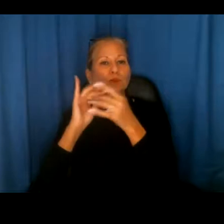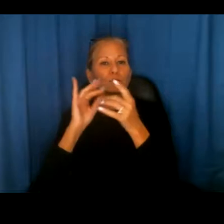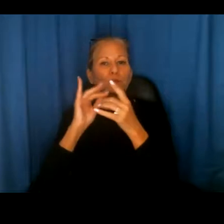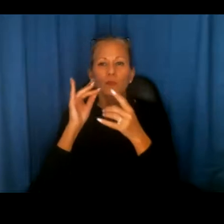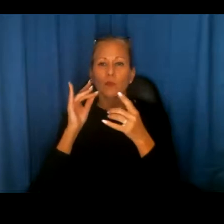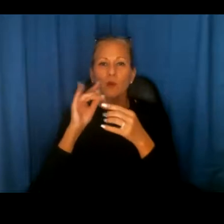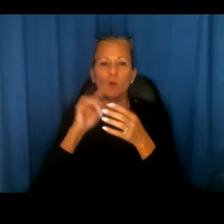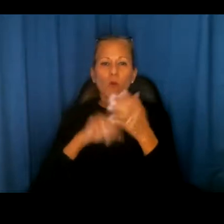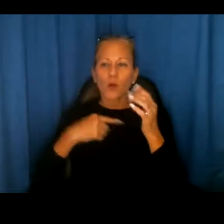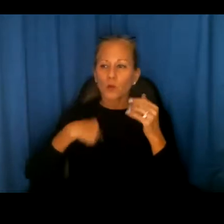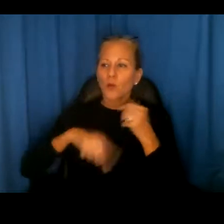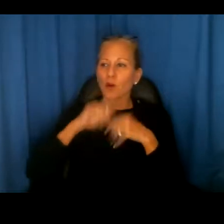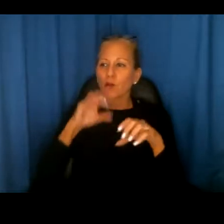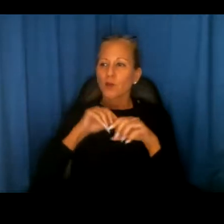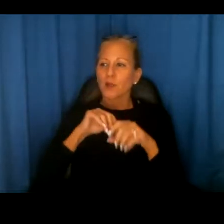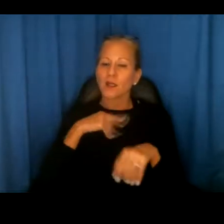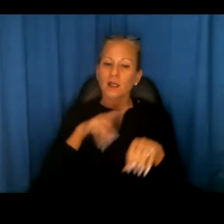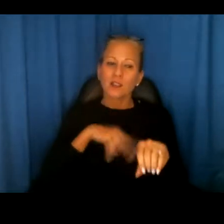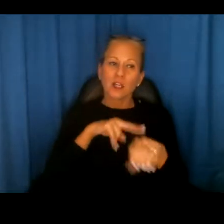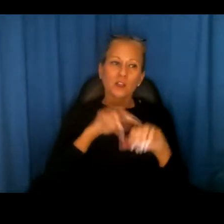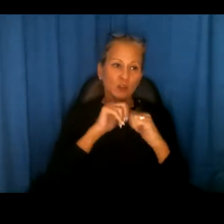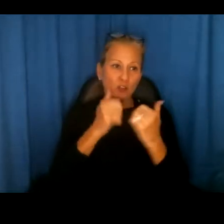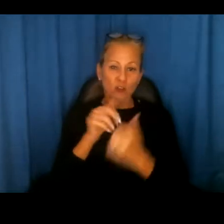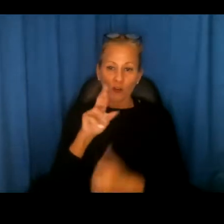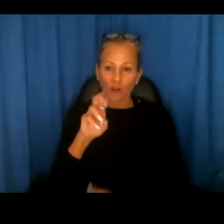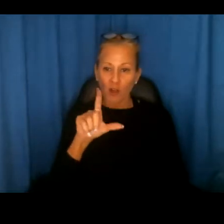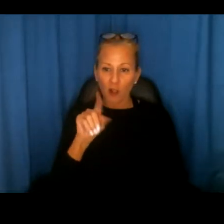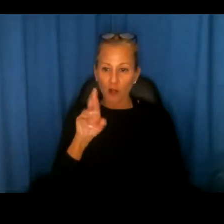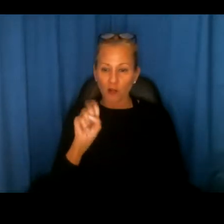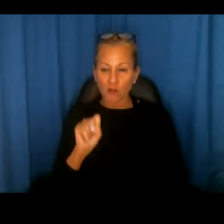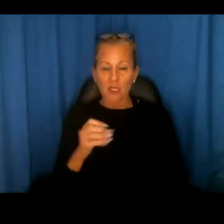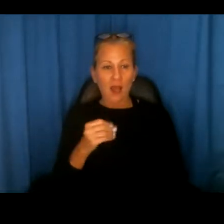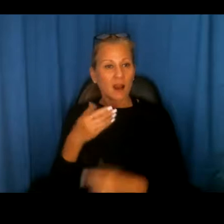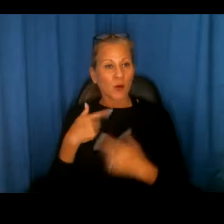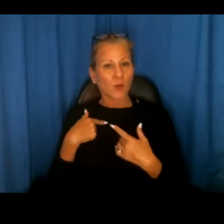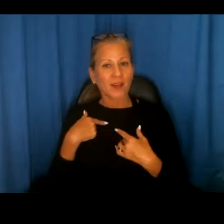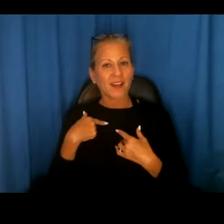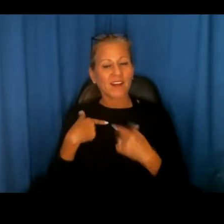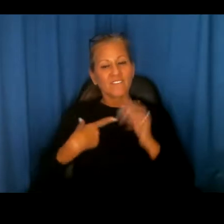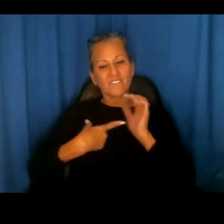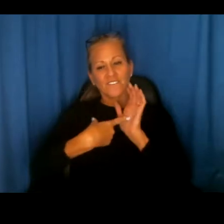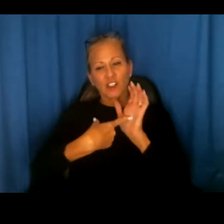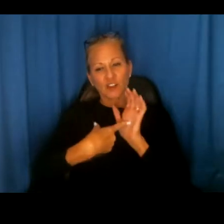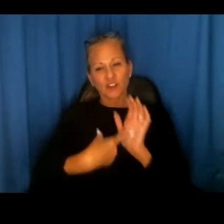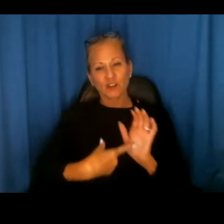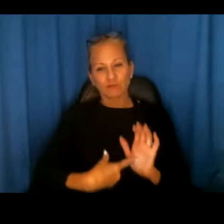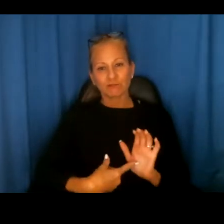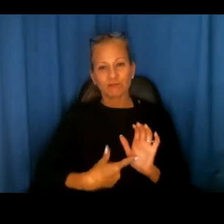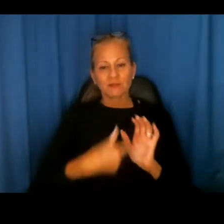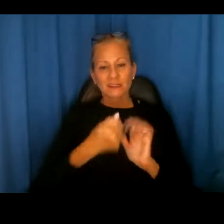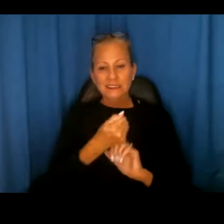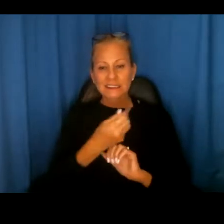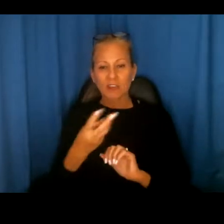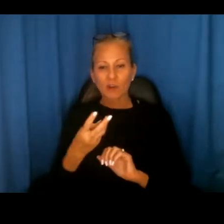what we are doing at the National Association of Realtors. And, uh, there, we also featured several, um, real